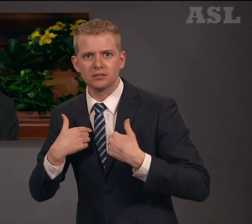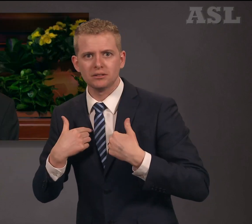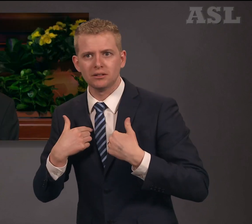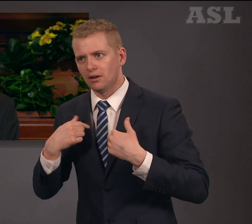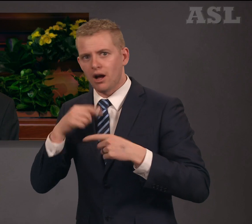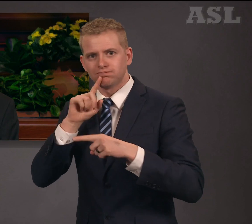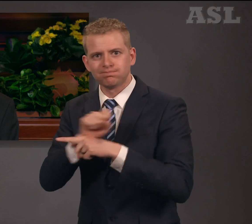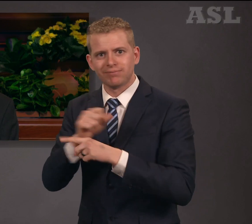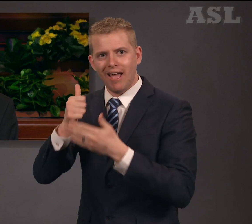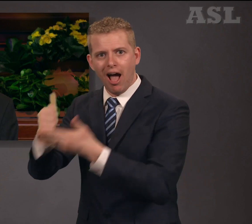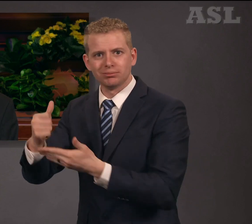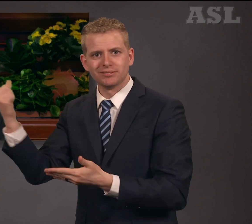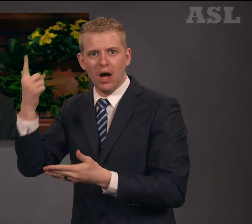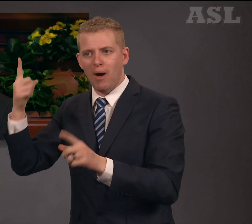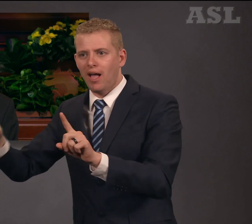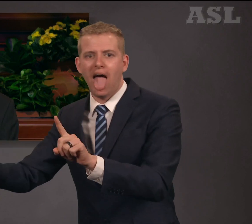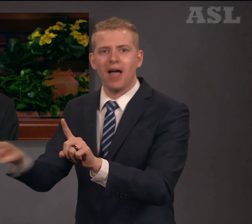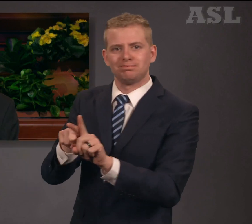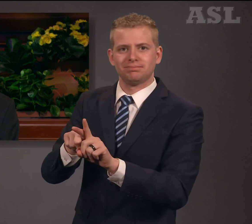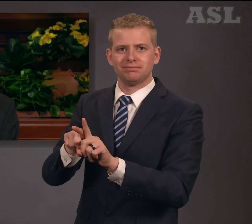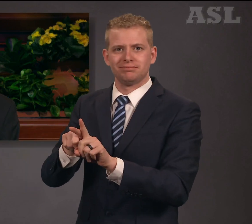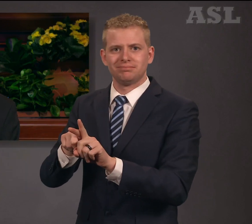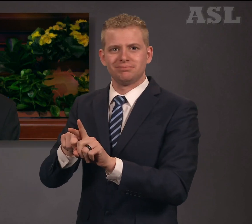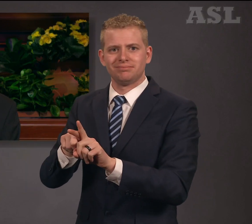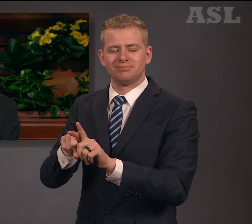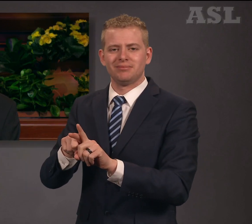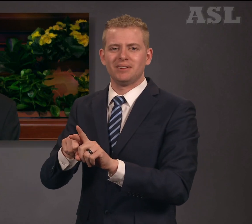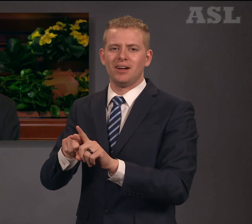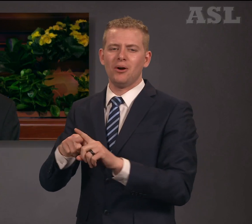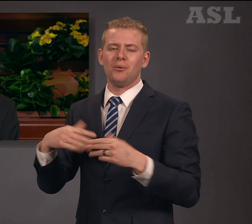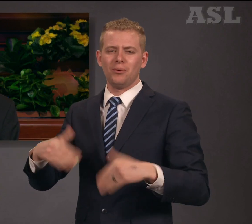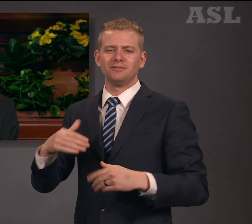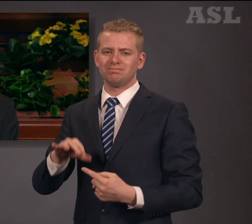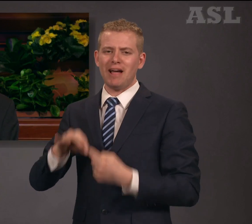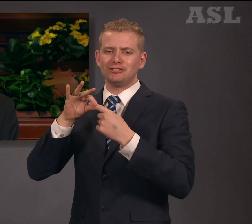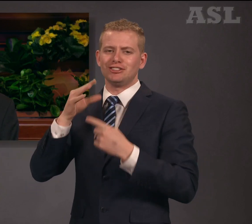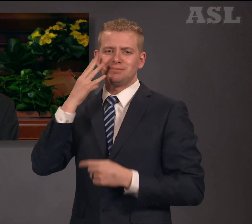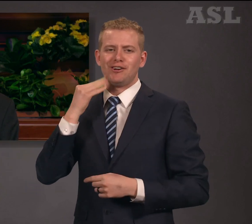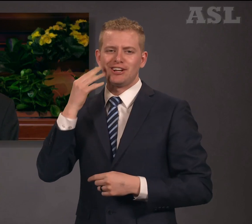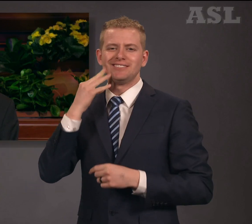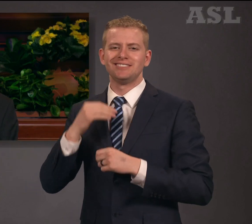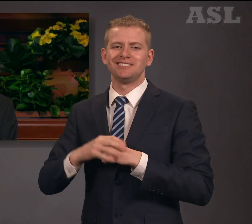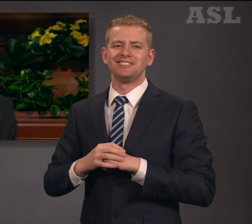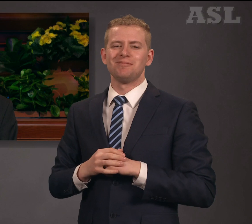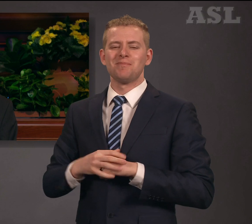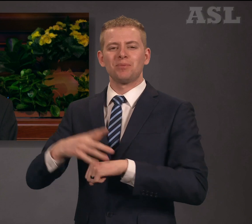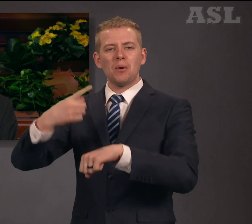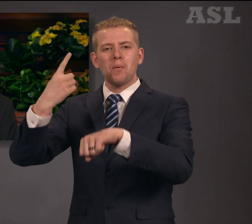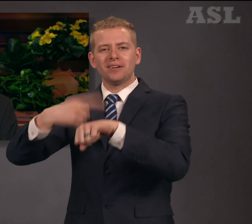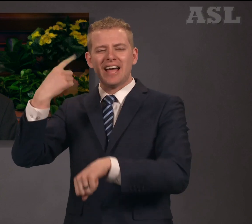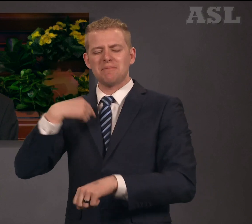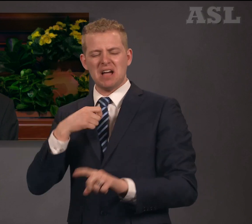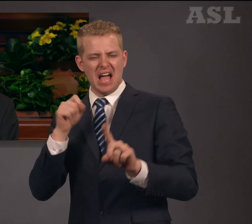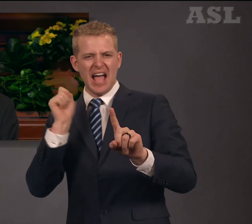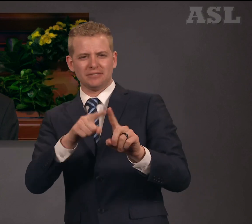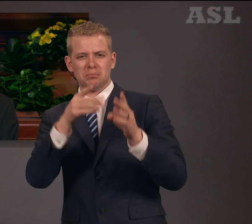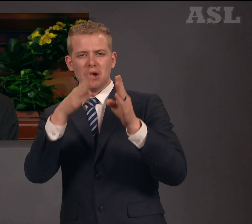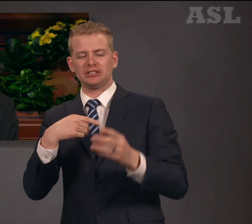Once, I simply asked someone I met on a trip, would you tell me a little about your family?